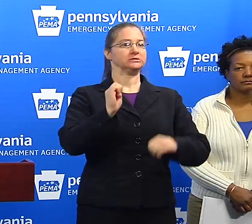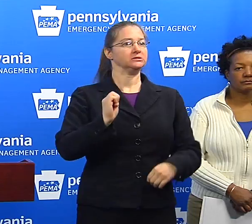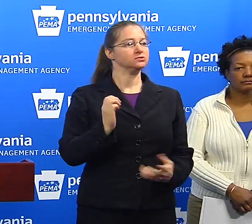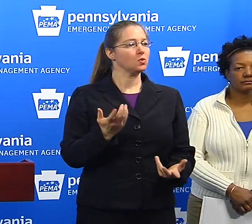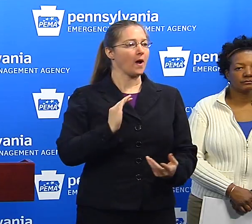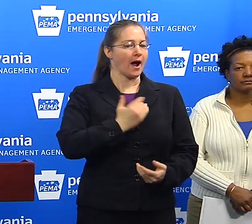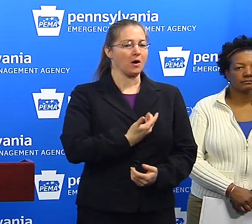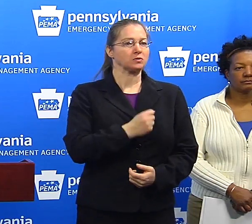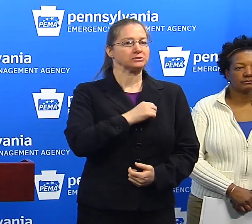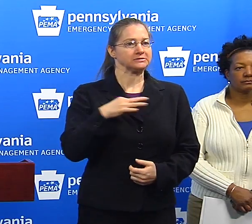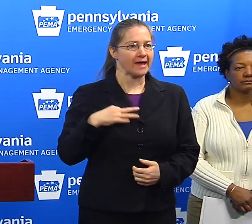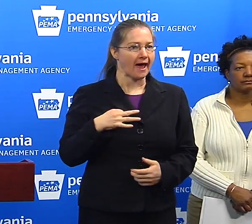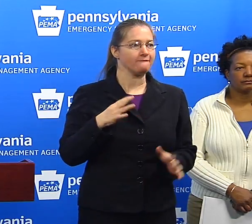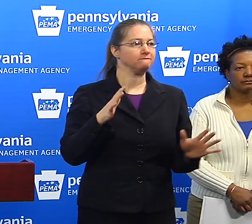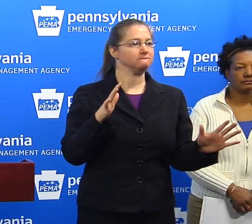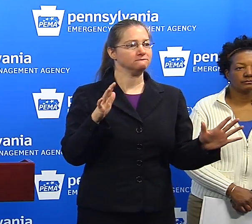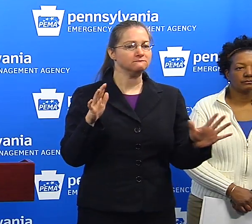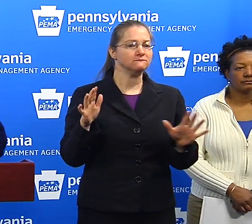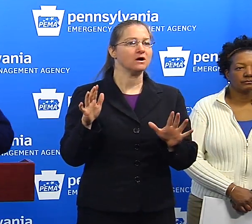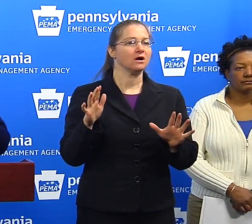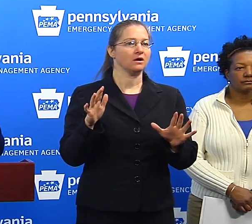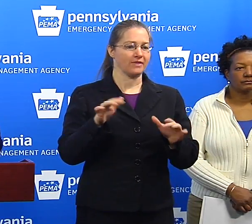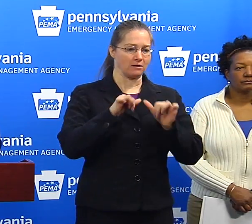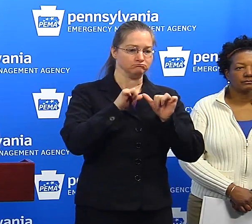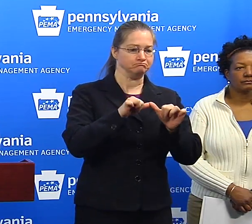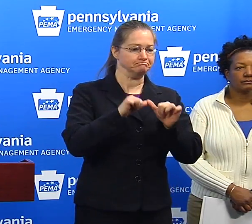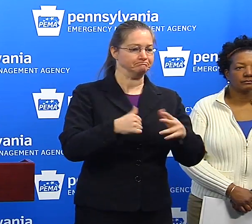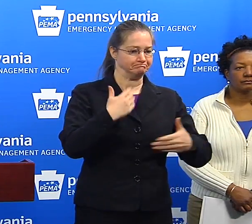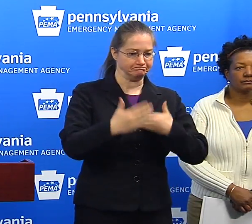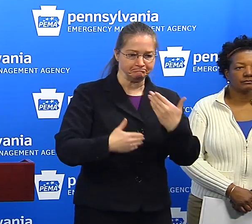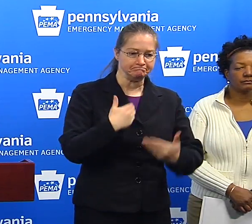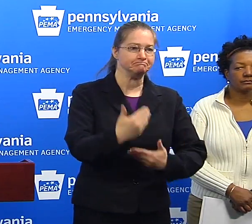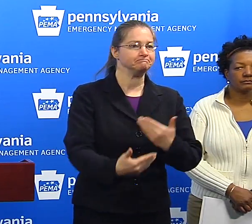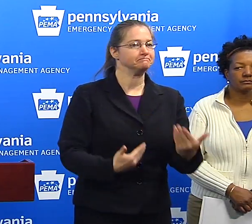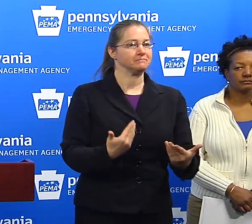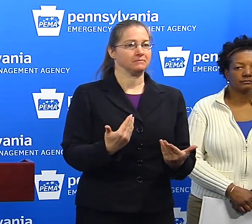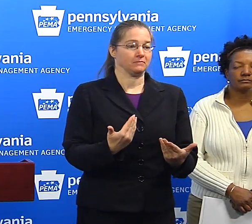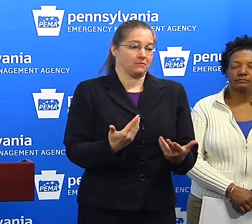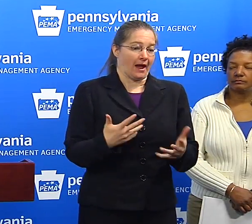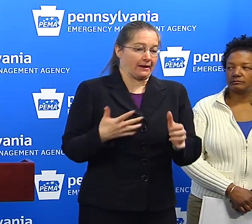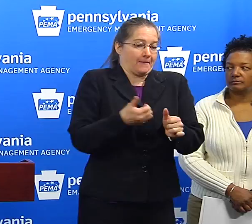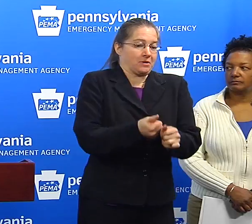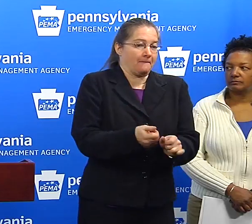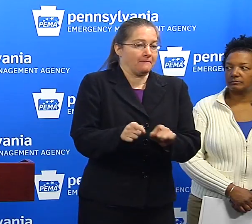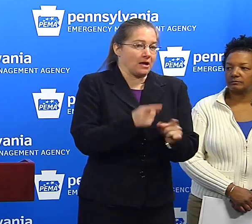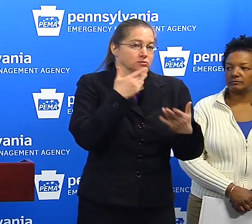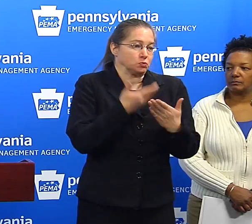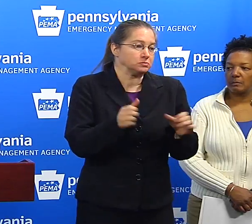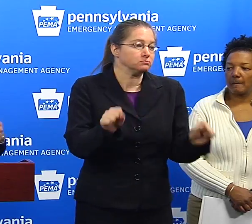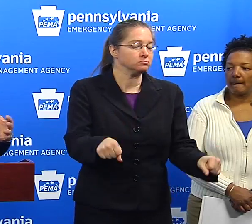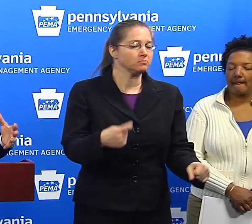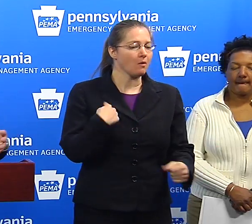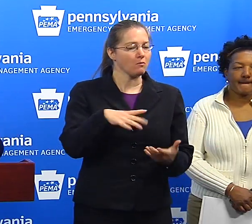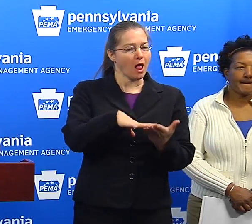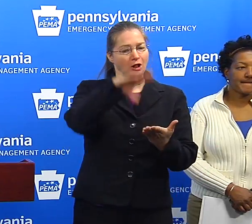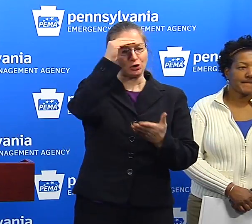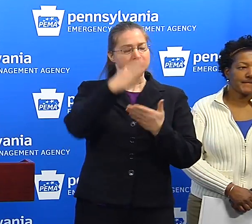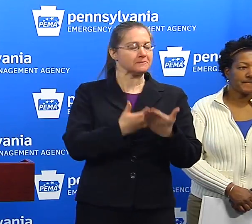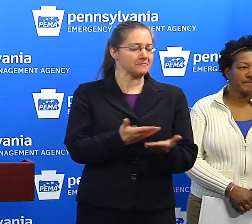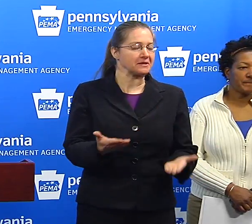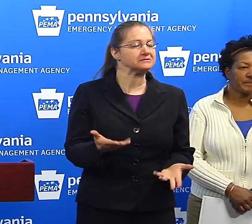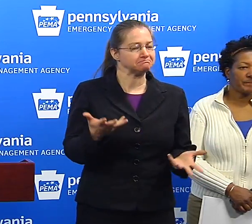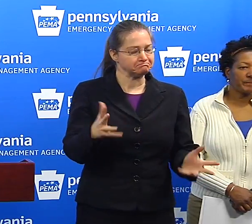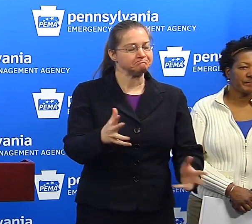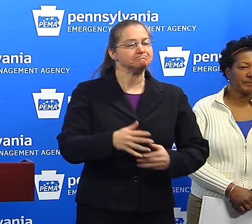up with that emergency as it unfolded as well as we could. And we will have learned some things. We're going to get together